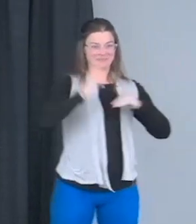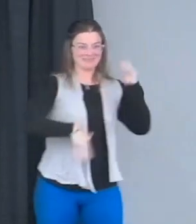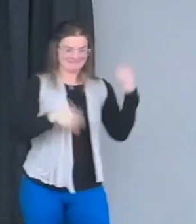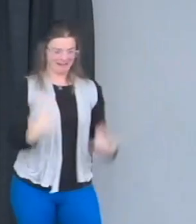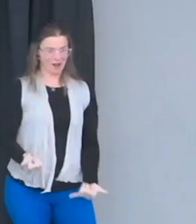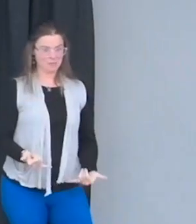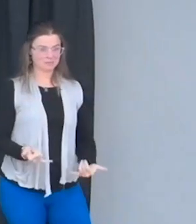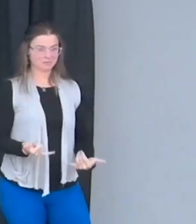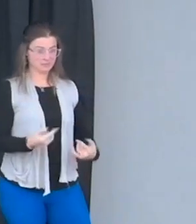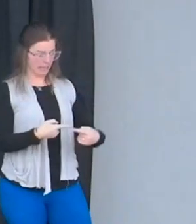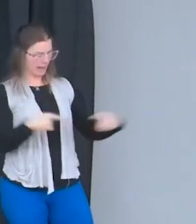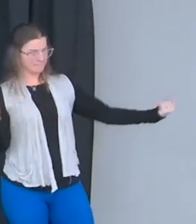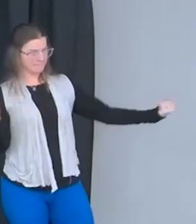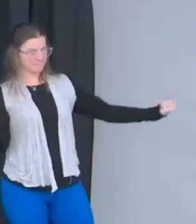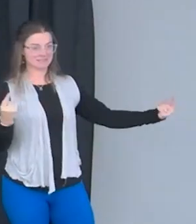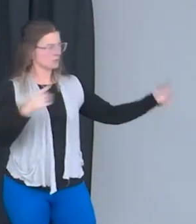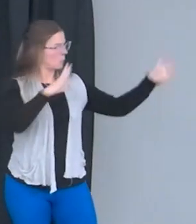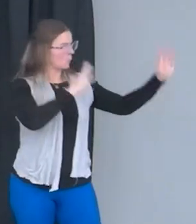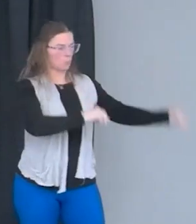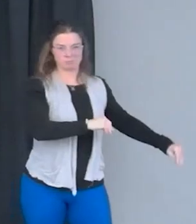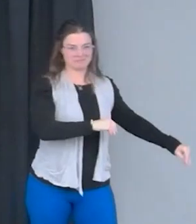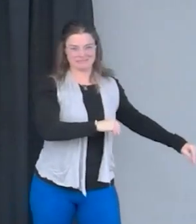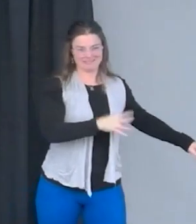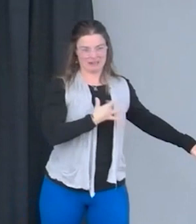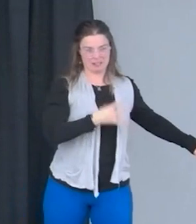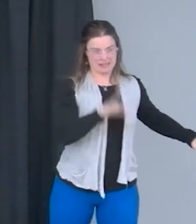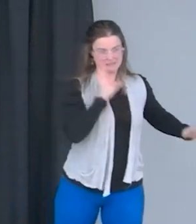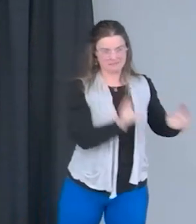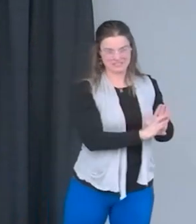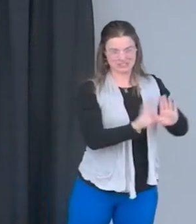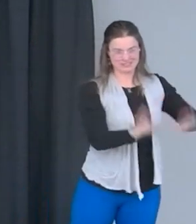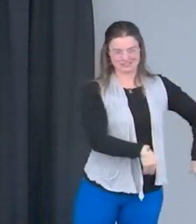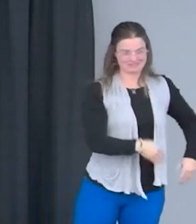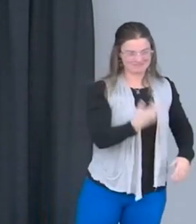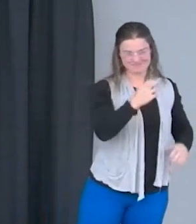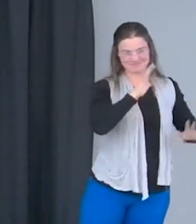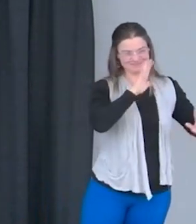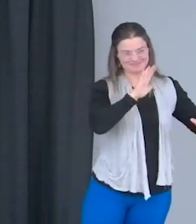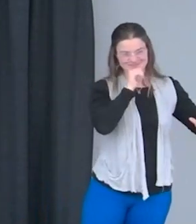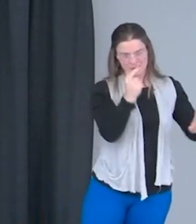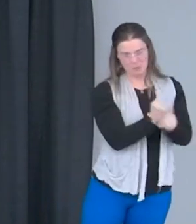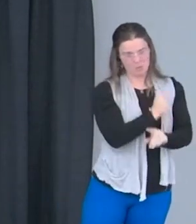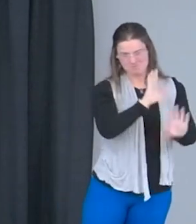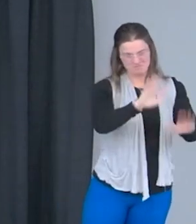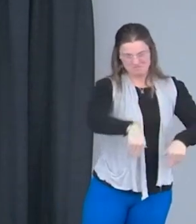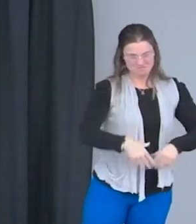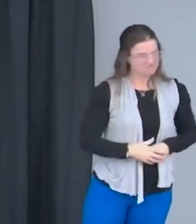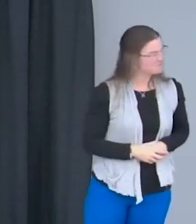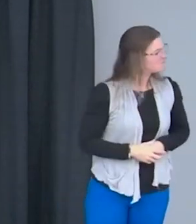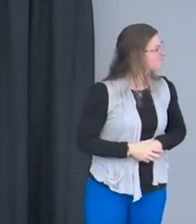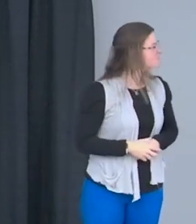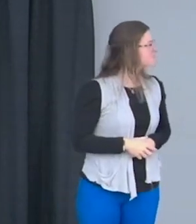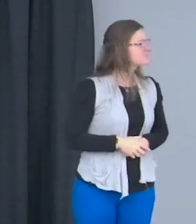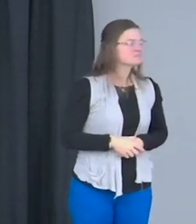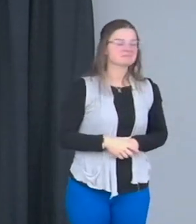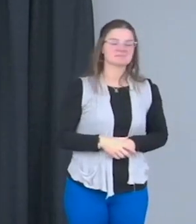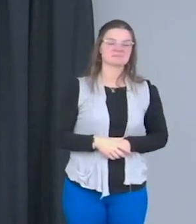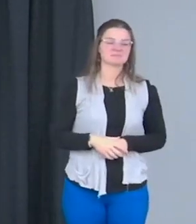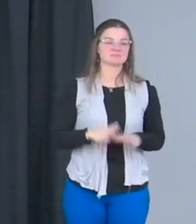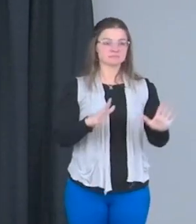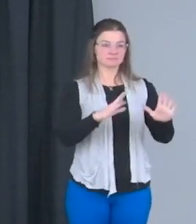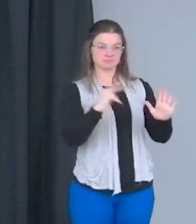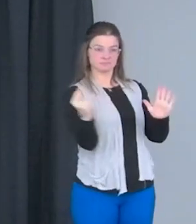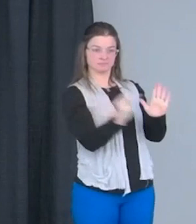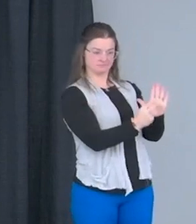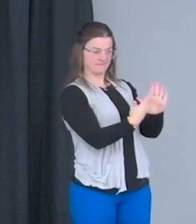today. Right. Take it off because I, you know, put your middle finger up when I want to look at it all day. Anyway, visually, you got a chance